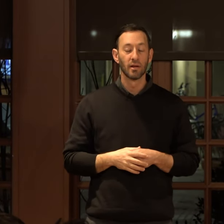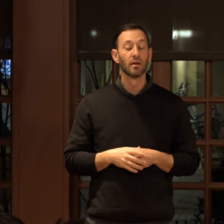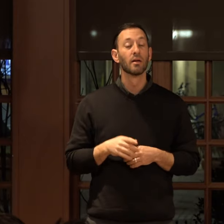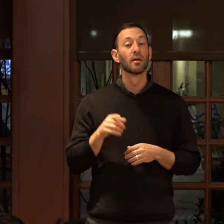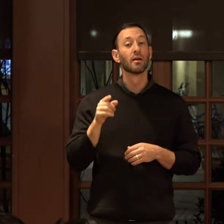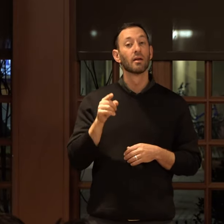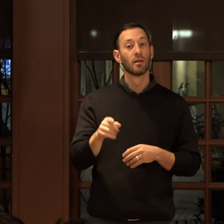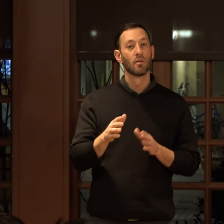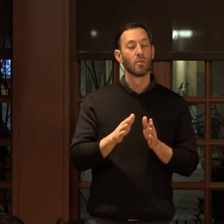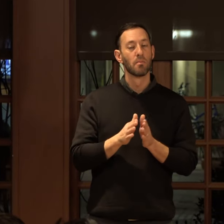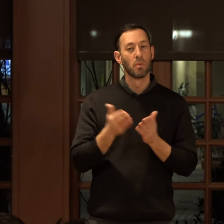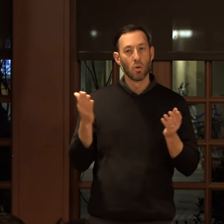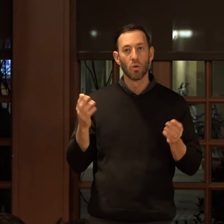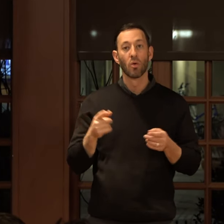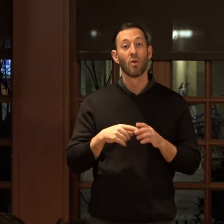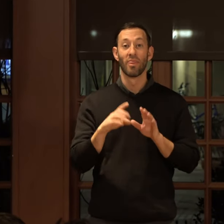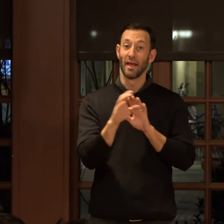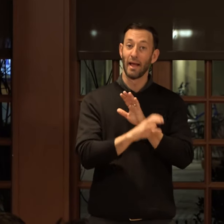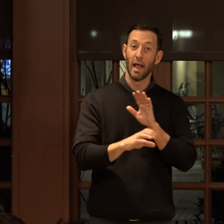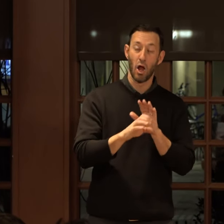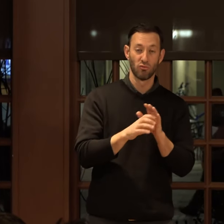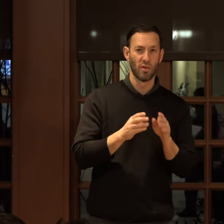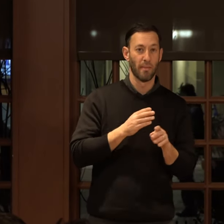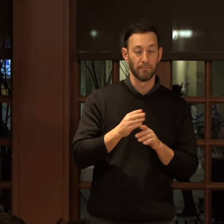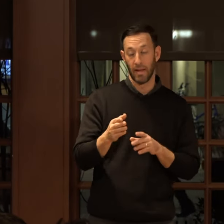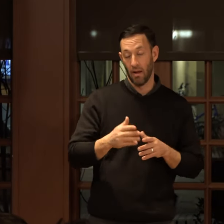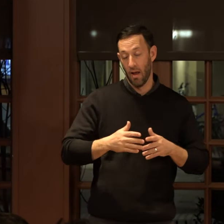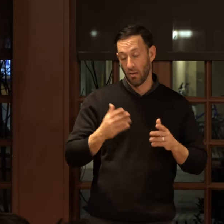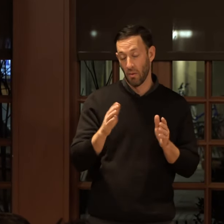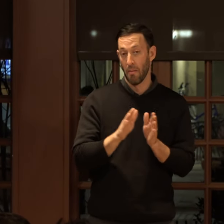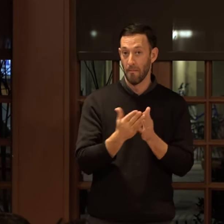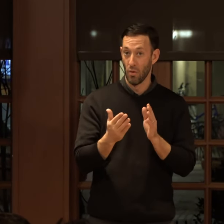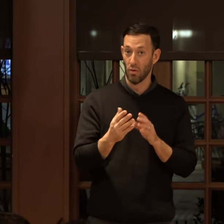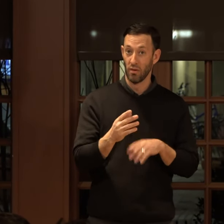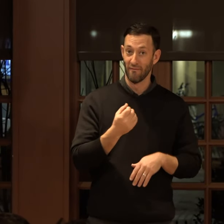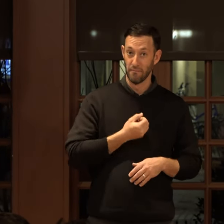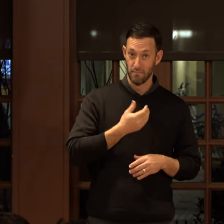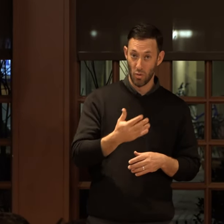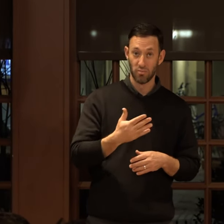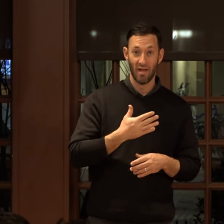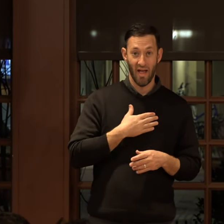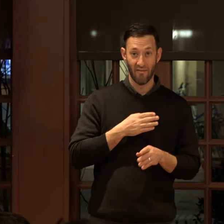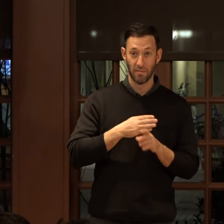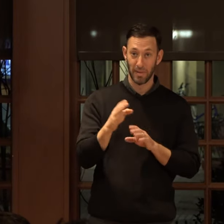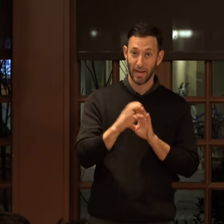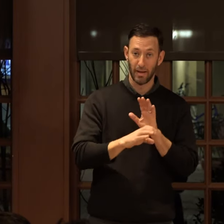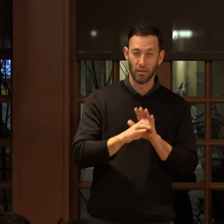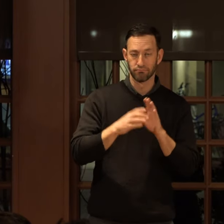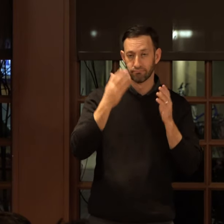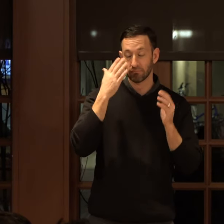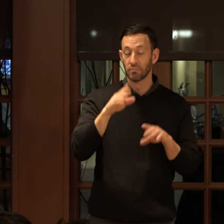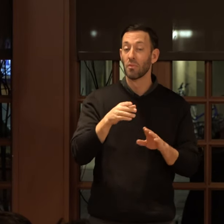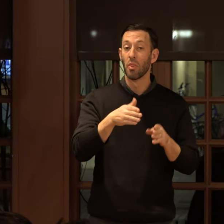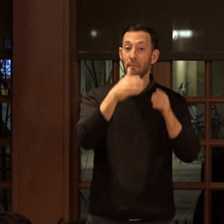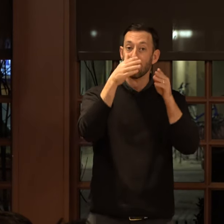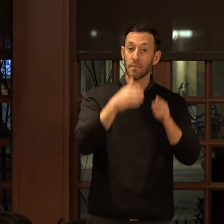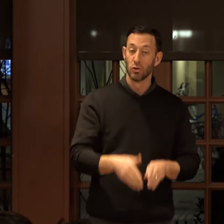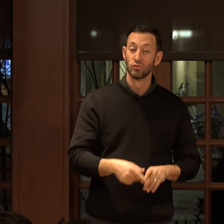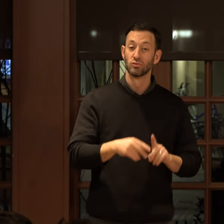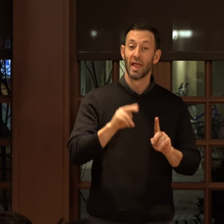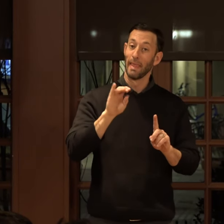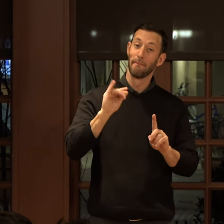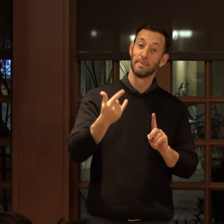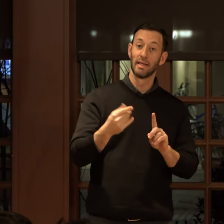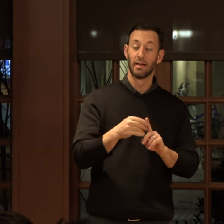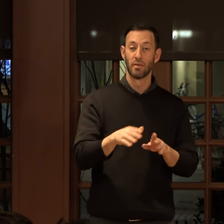in it, the, the sort of, the character, the main character, I don't know, does a book of poems have a protagonist? Um, the person, the being in the book,